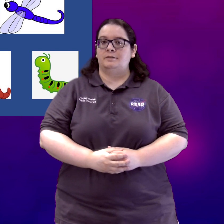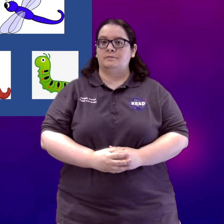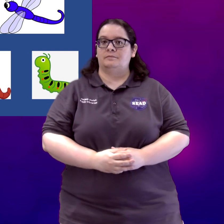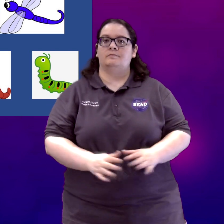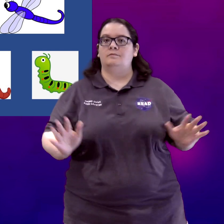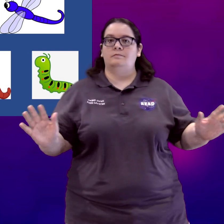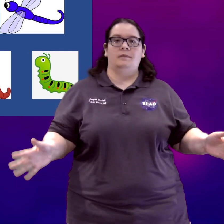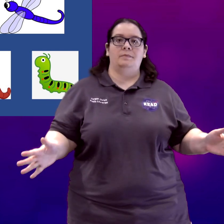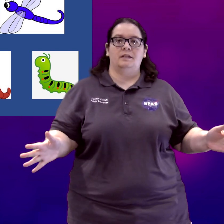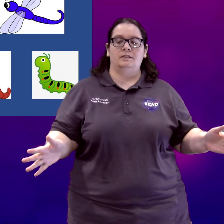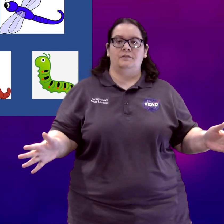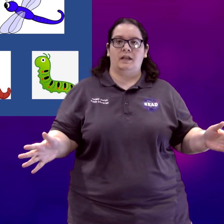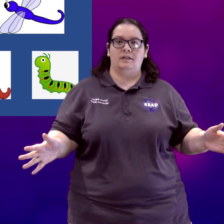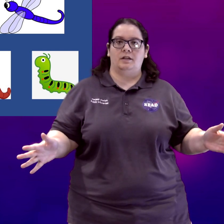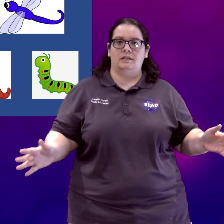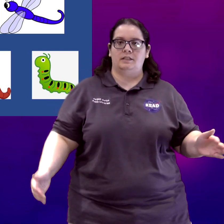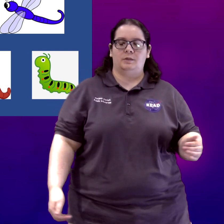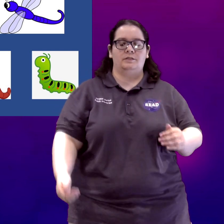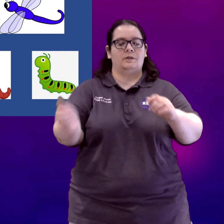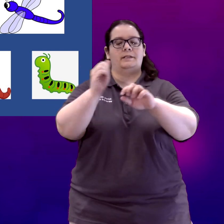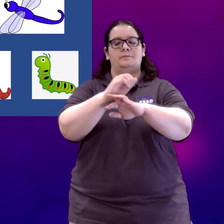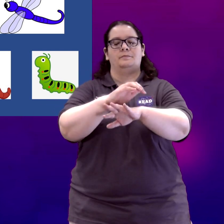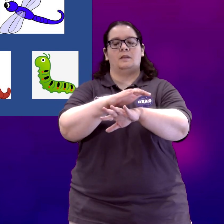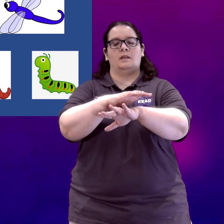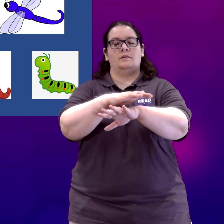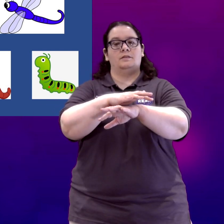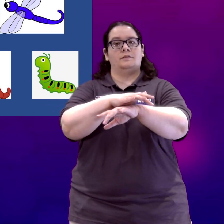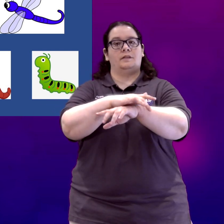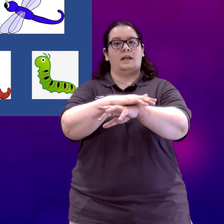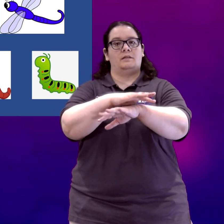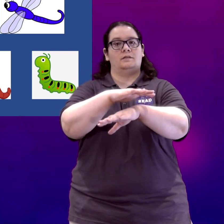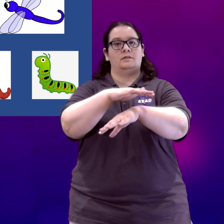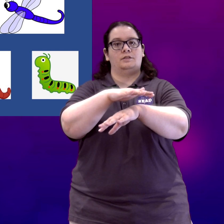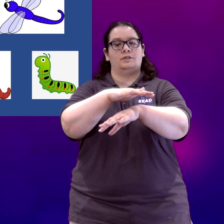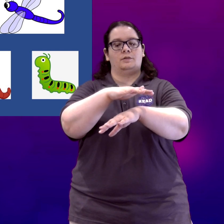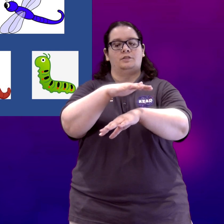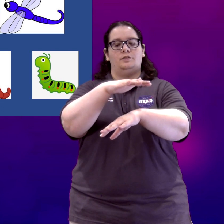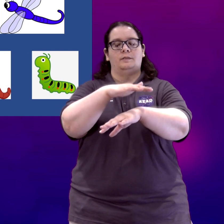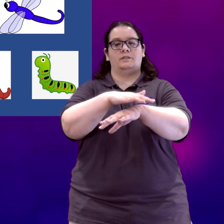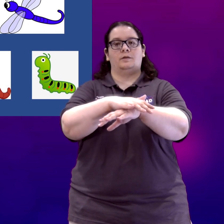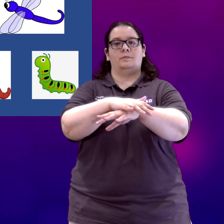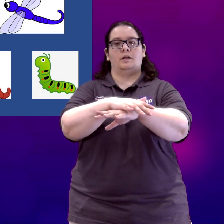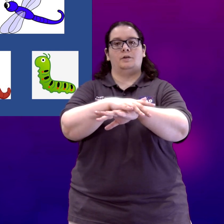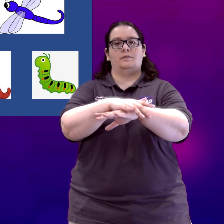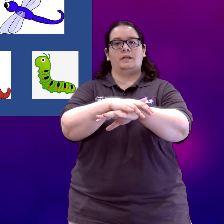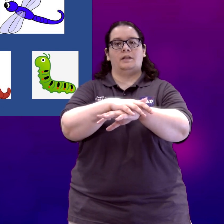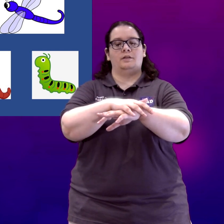Spider. Might be a little divided on these ones, right? So for that you're just going to place one palm over the other.